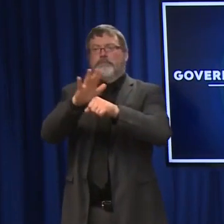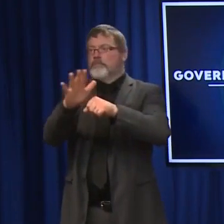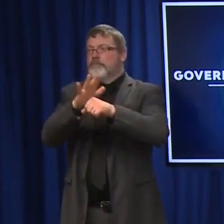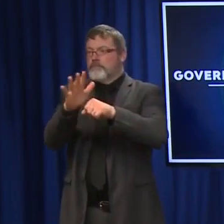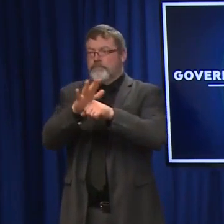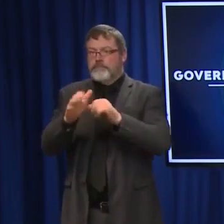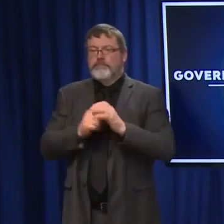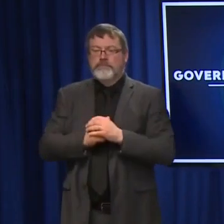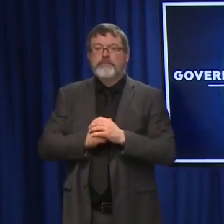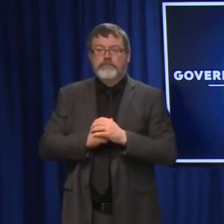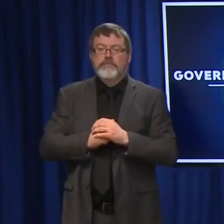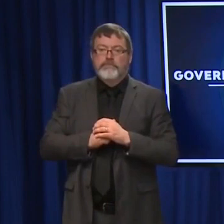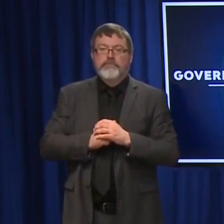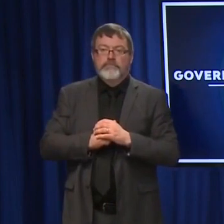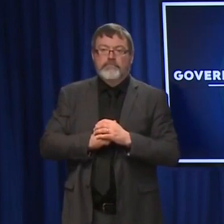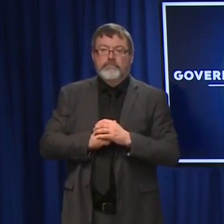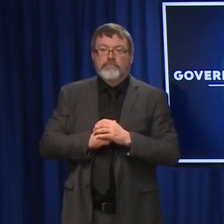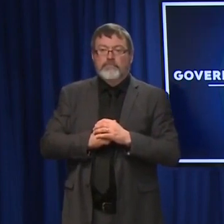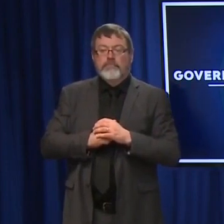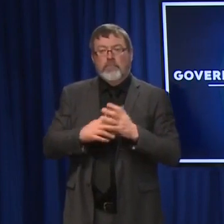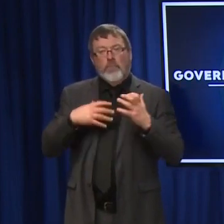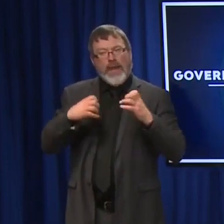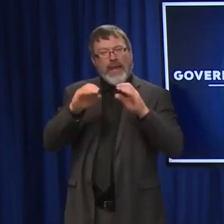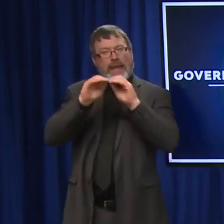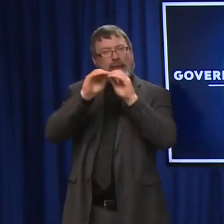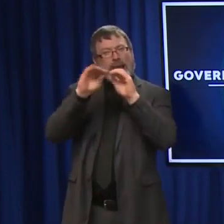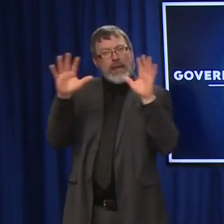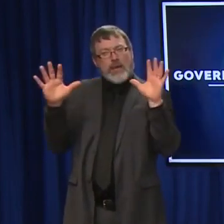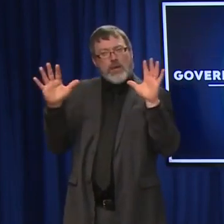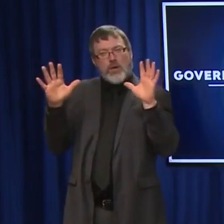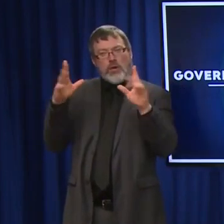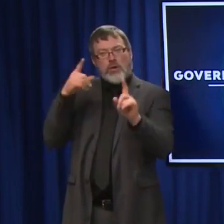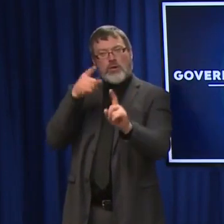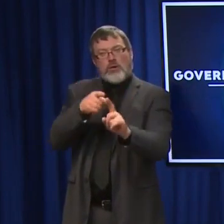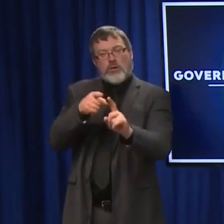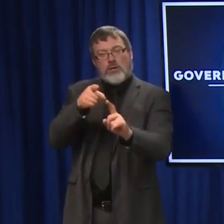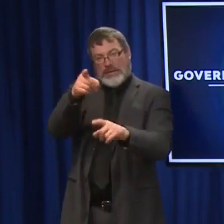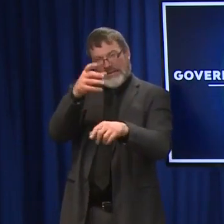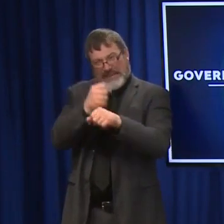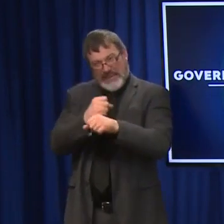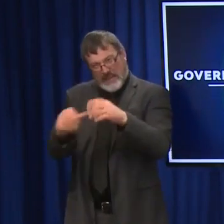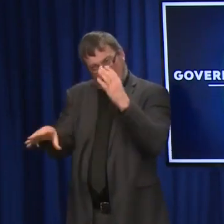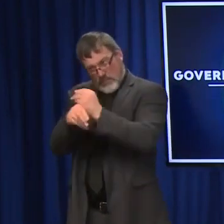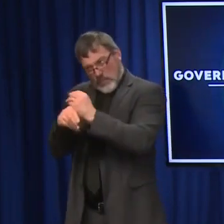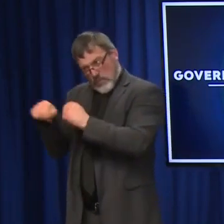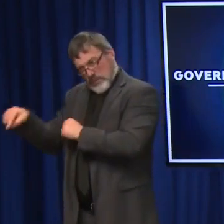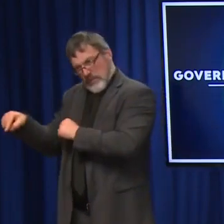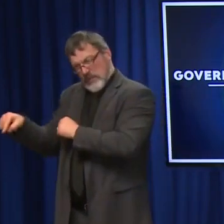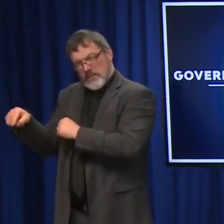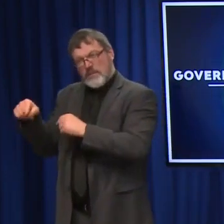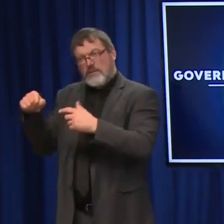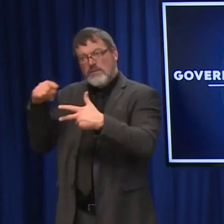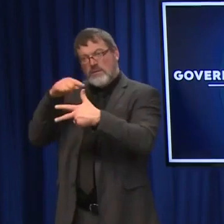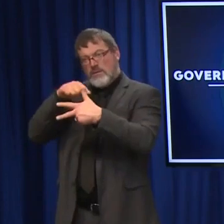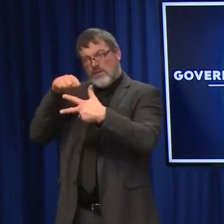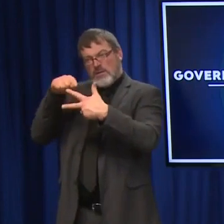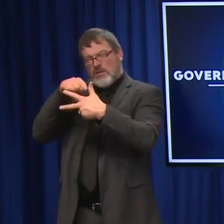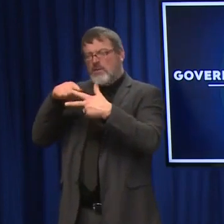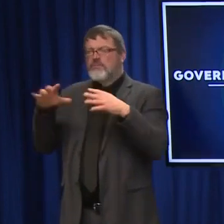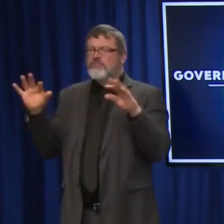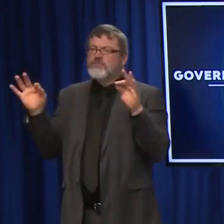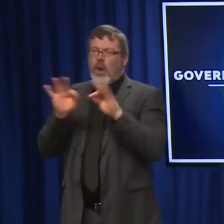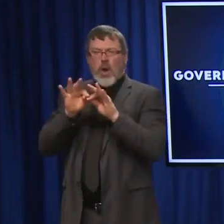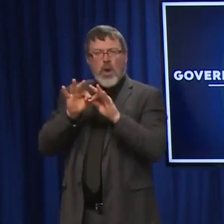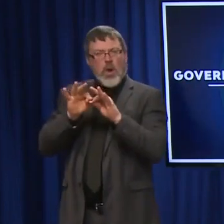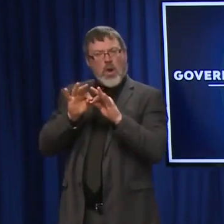think it does highlight the importance of people getting the booster dose, right? So if you got two doses of the Pfizer vaccine or two doses of the Moderna vaccine